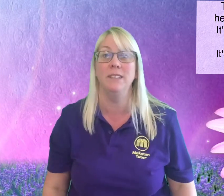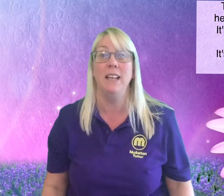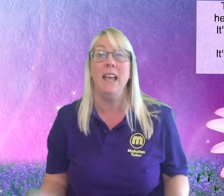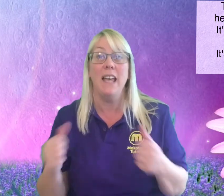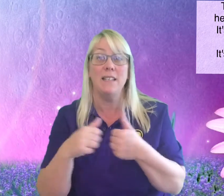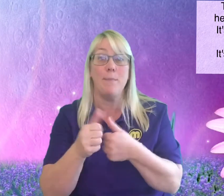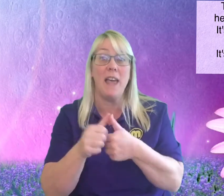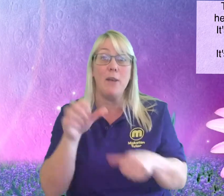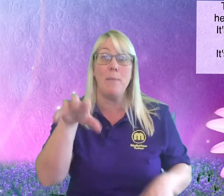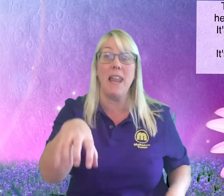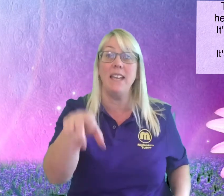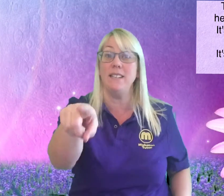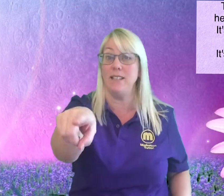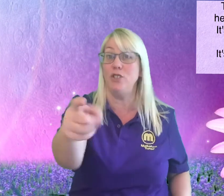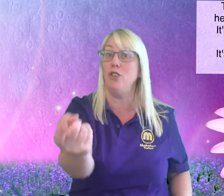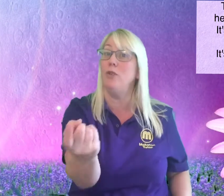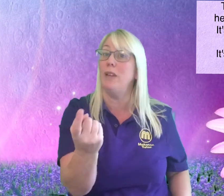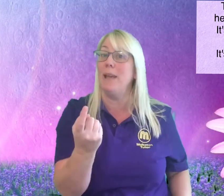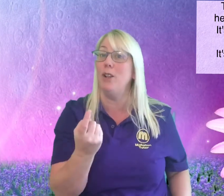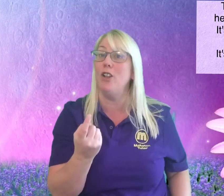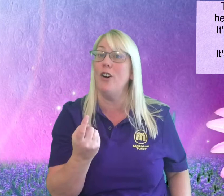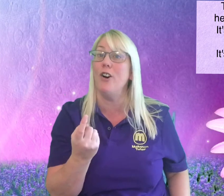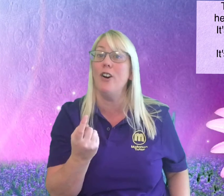It's a better place since you came alone